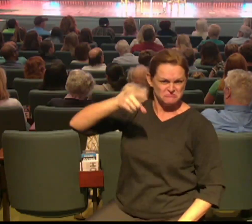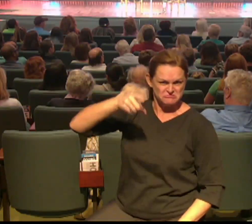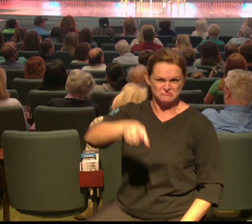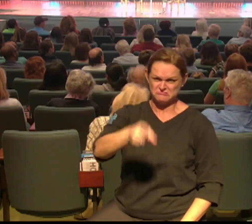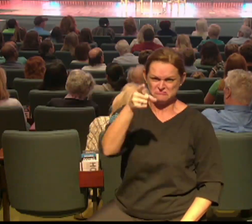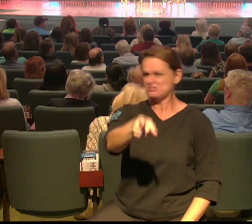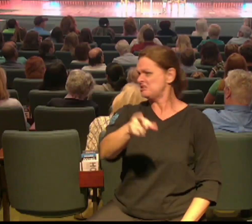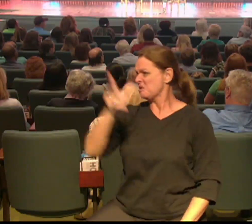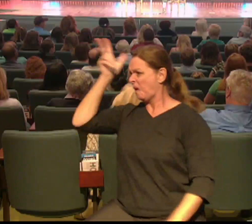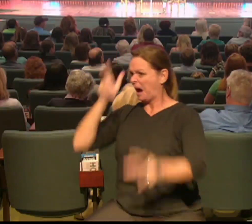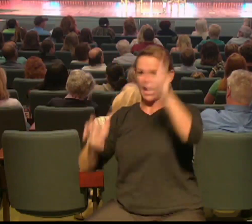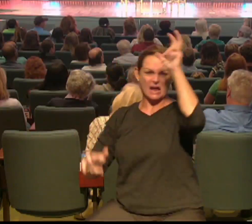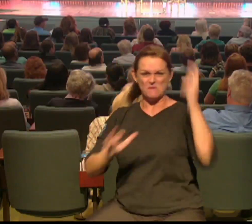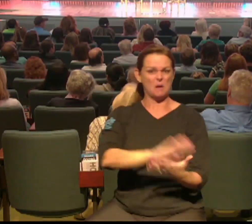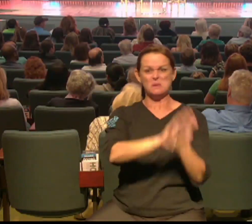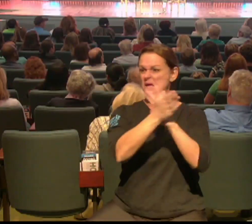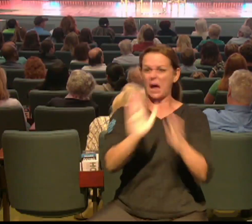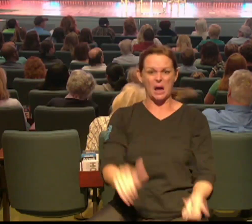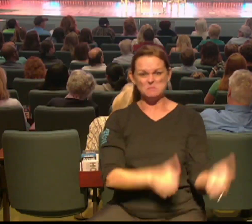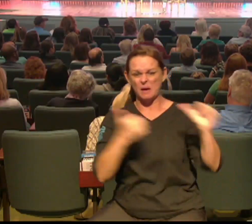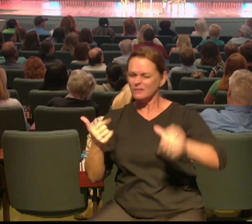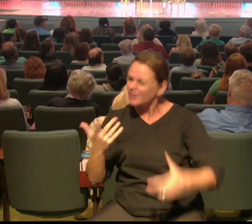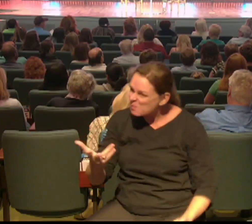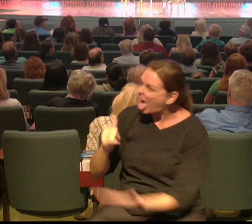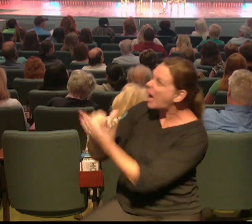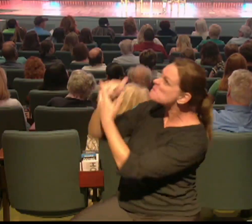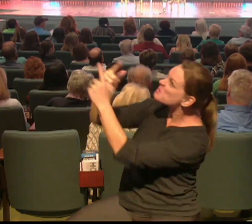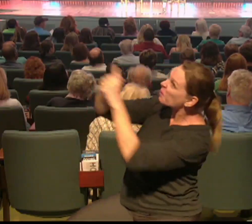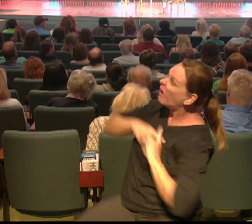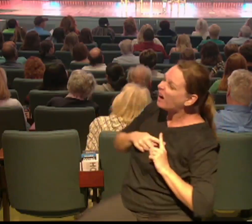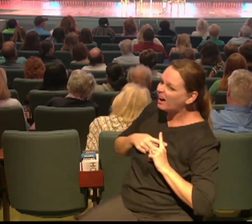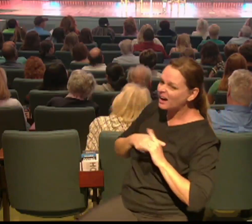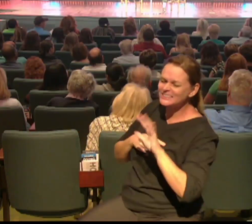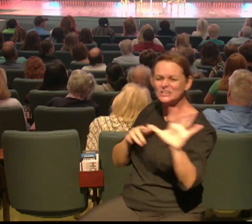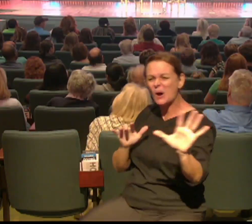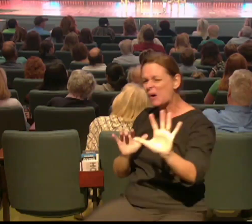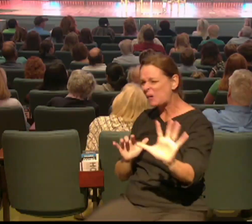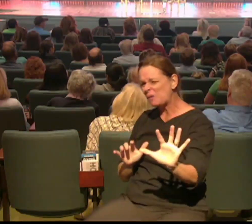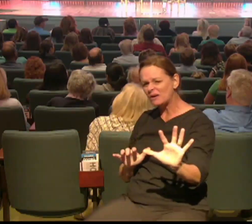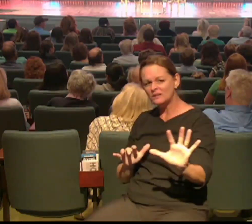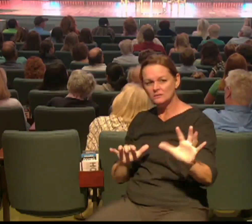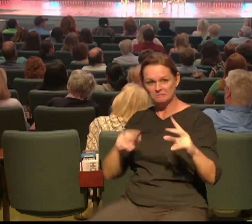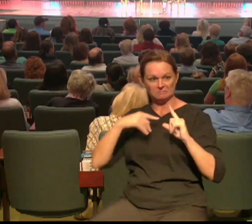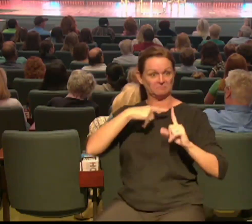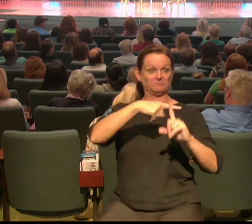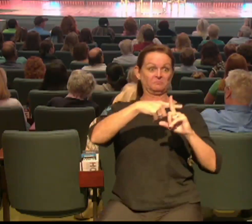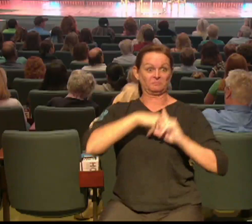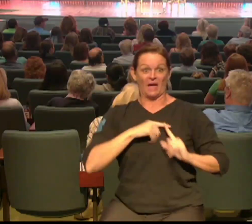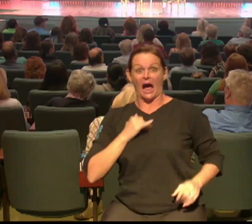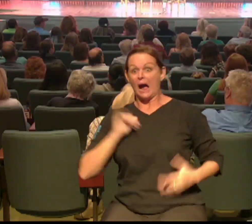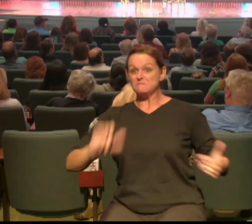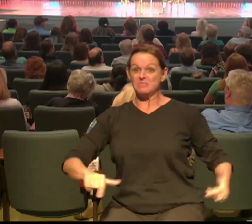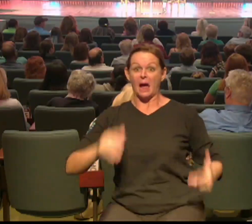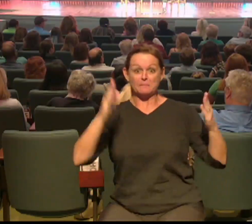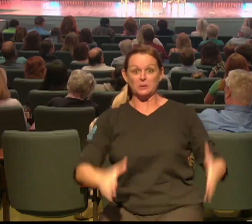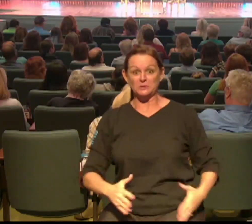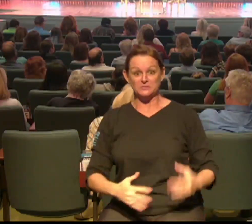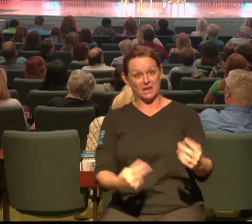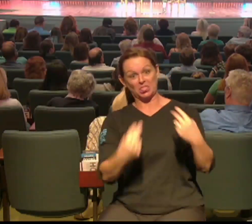be baptized I mean repent that's not gonna so we're afraid of looking like that we're afraid of being interpreted like that and so we've got to